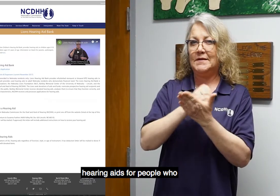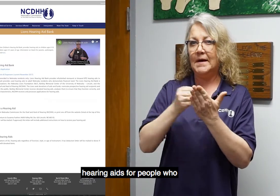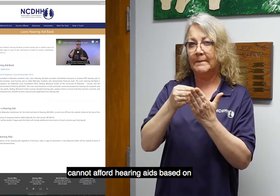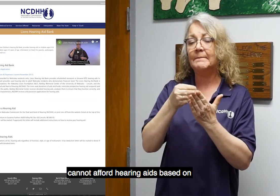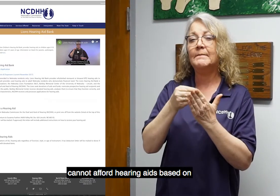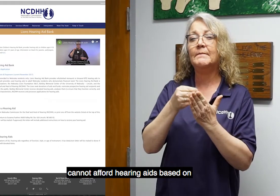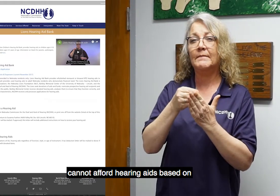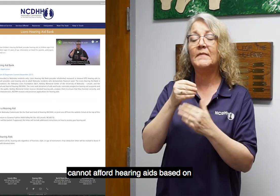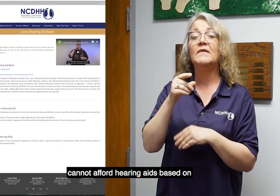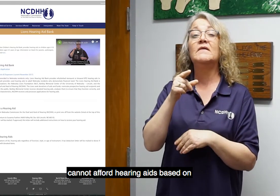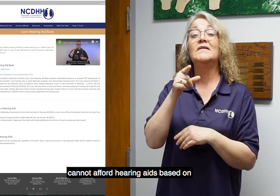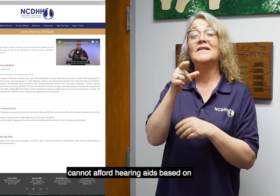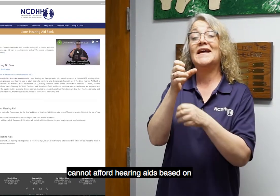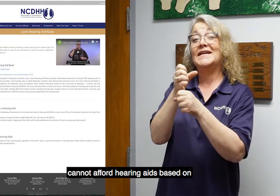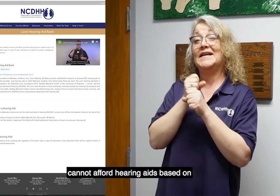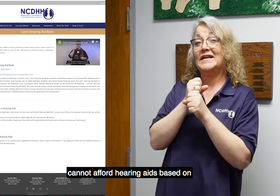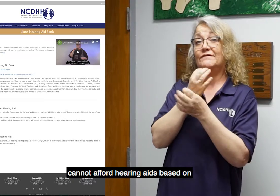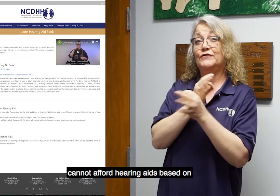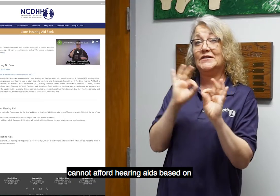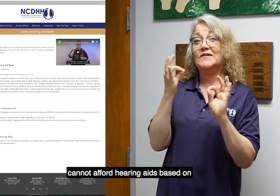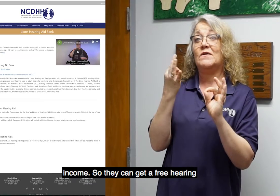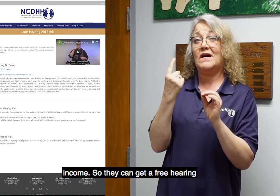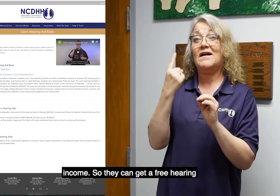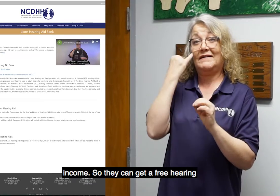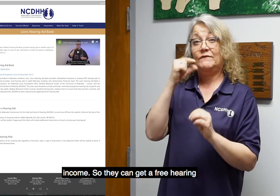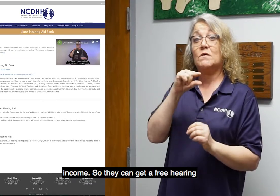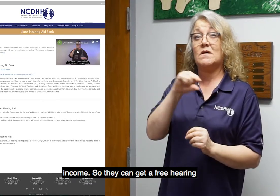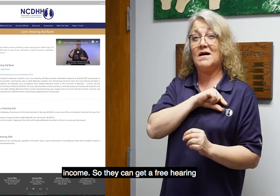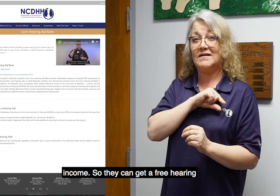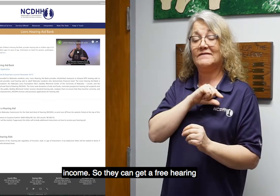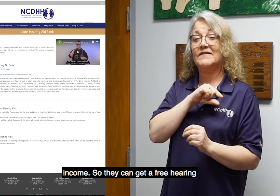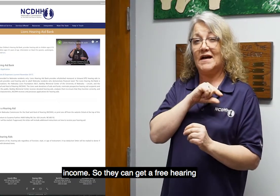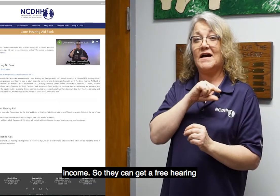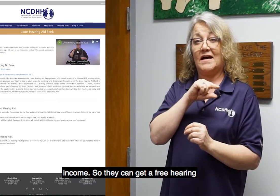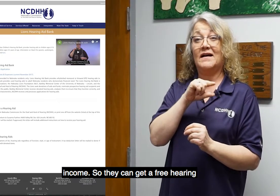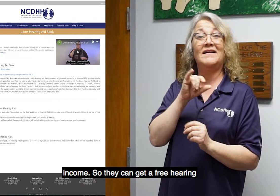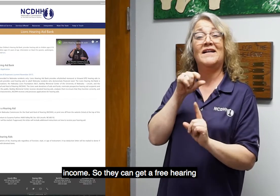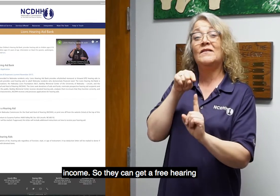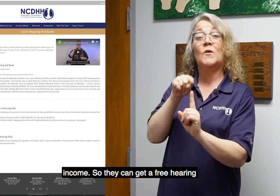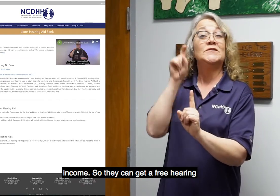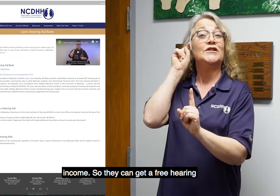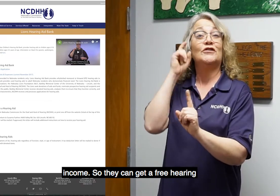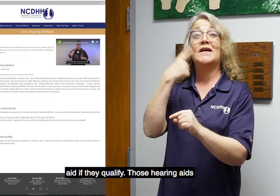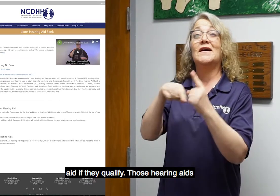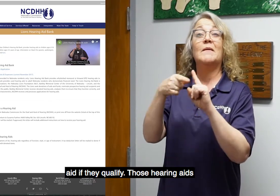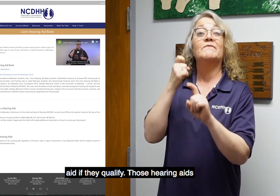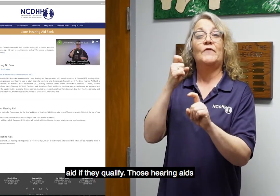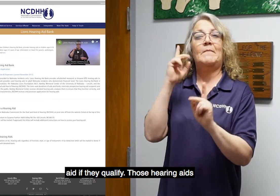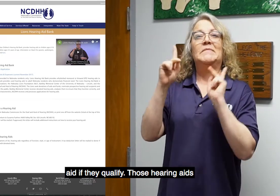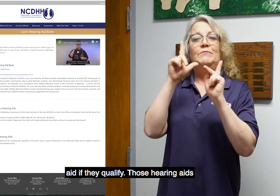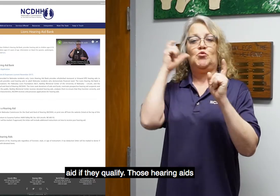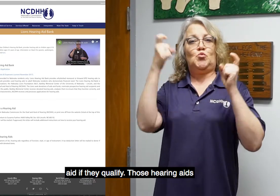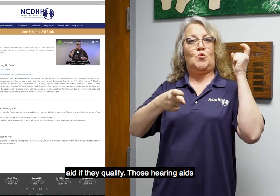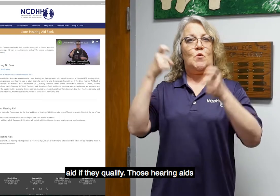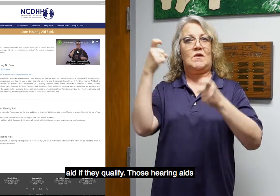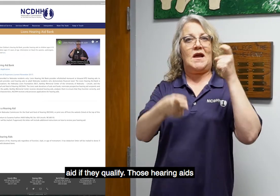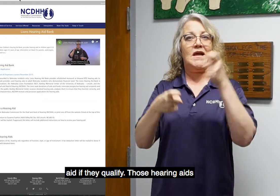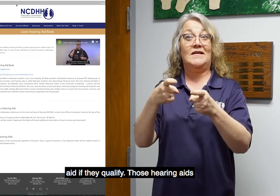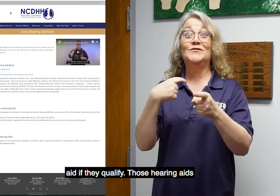afford hearing aids based on income. So they can get a free hearing aid if they qualify. Those hearing aids